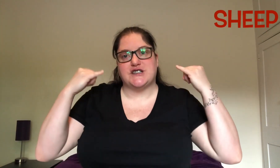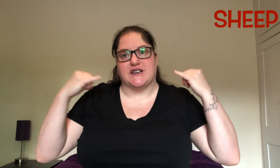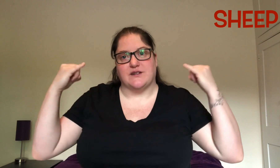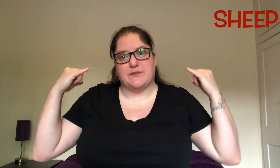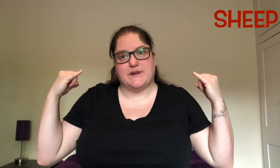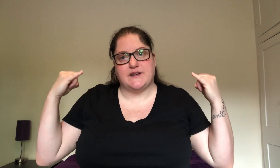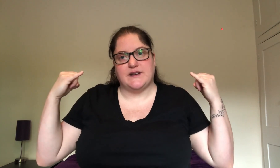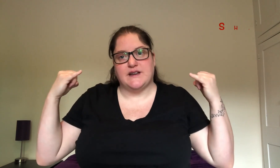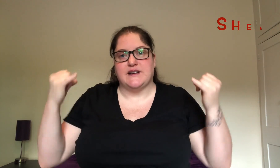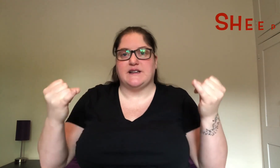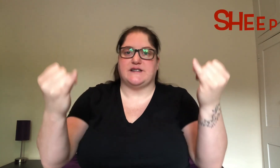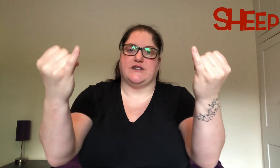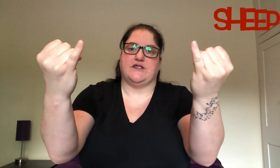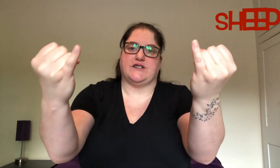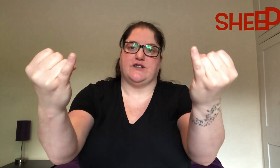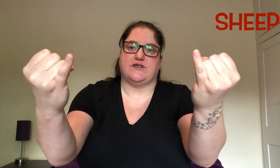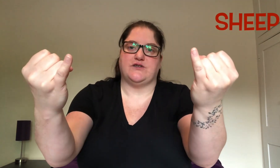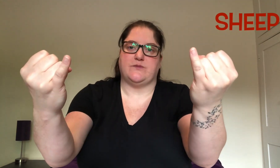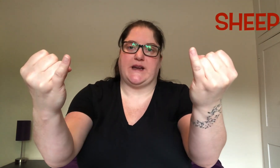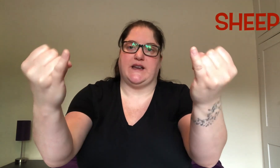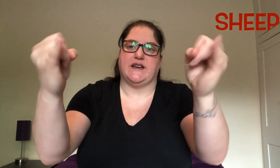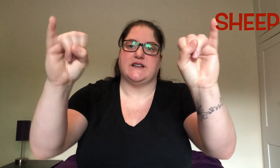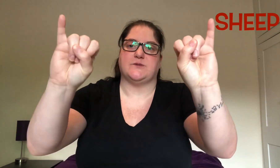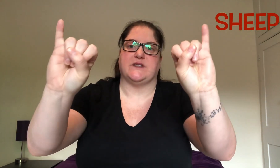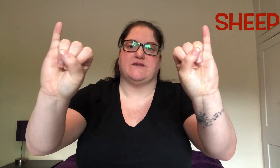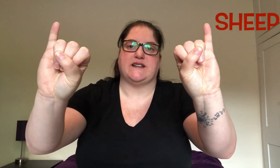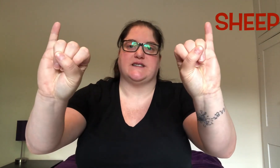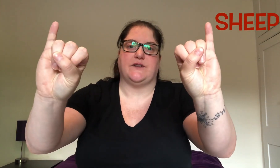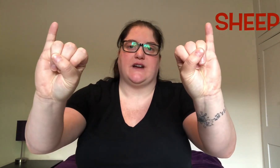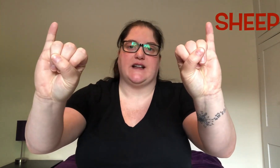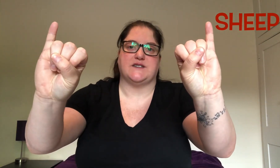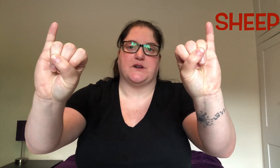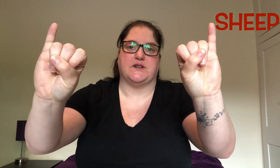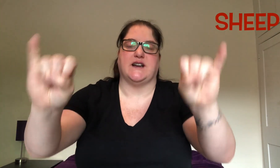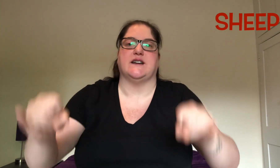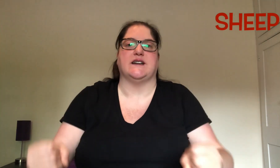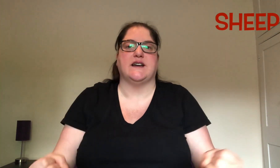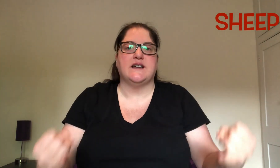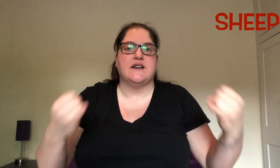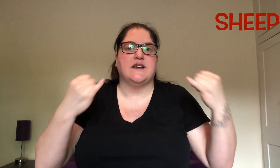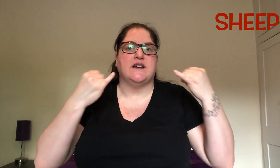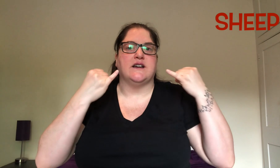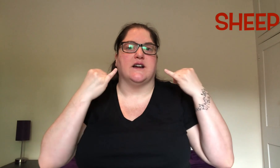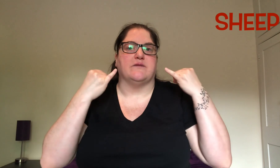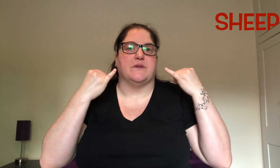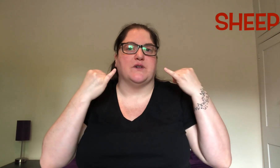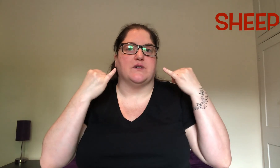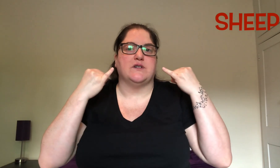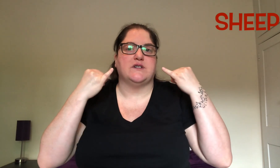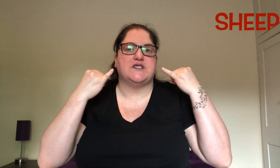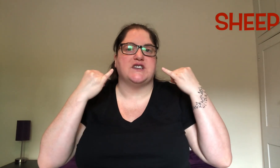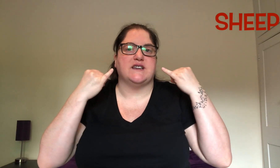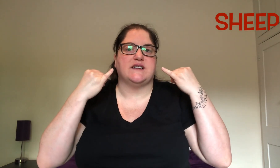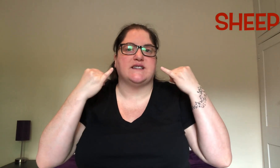Sheep. Sheep. using your two pinkies with the rest of your hands folded under come from your cheeks